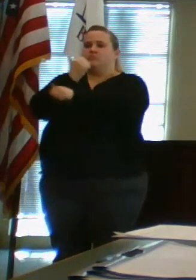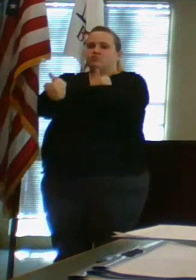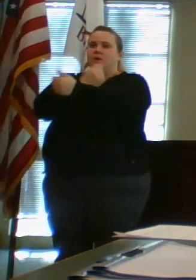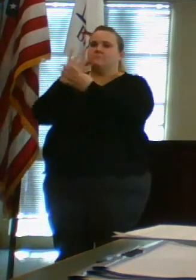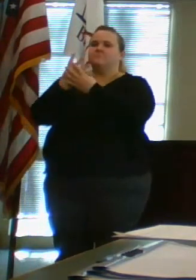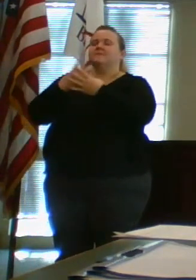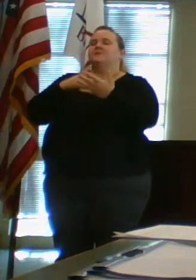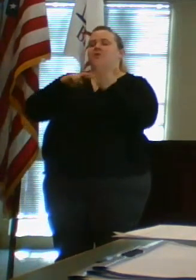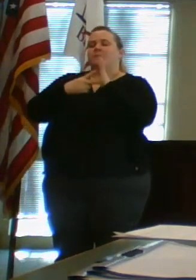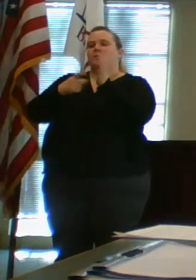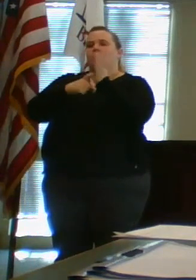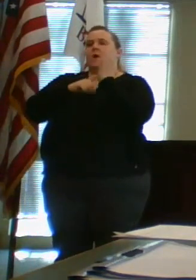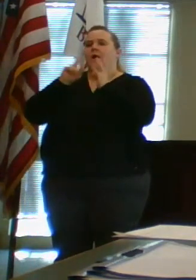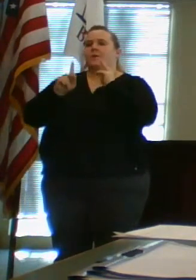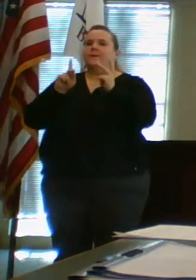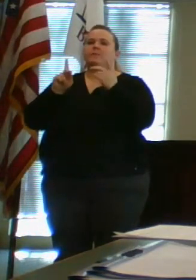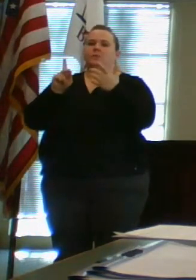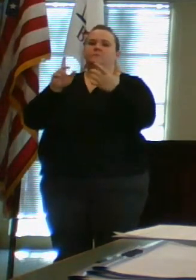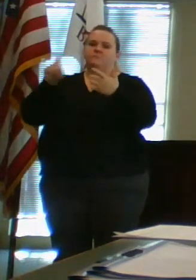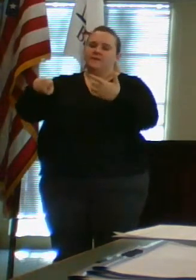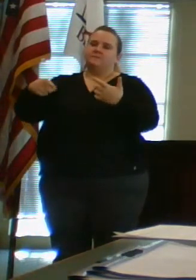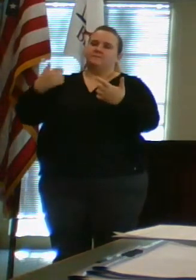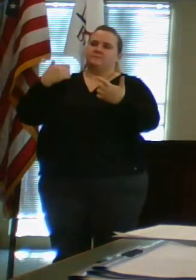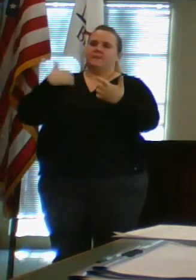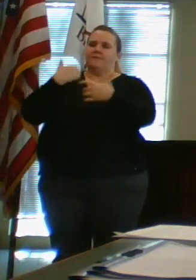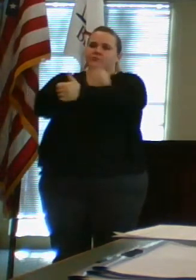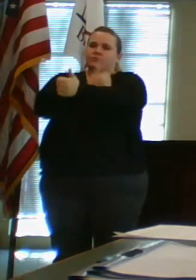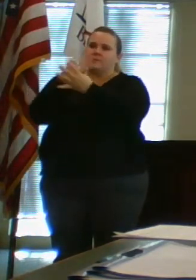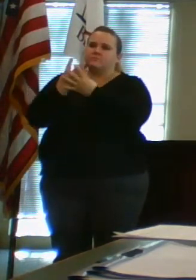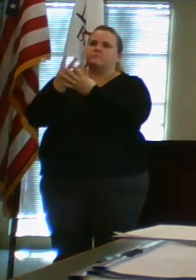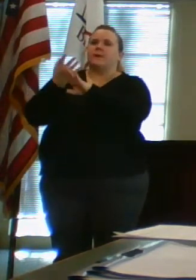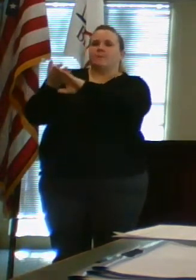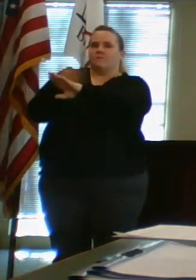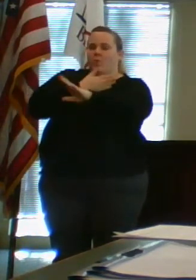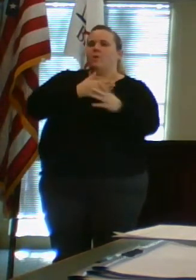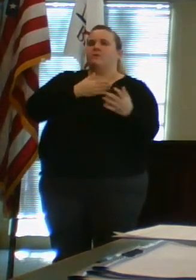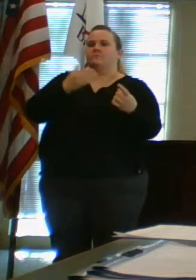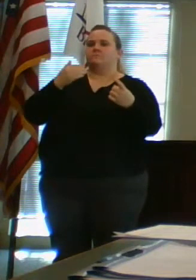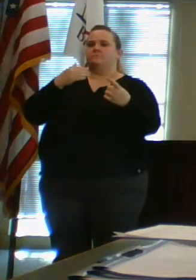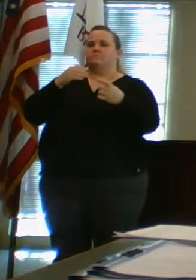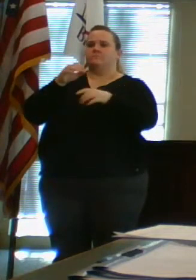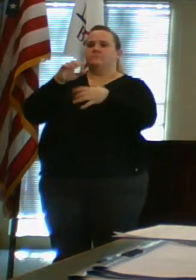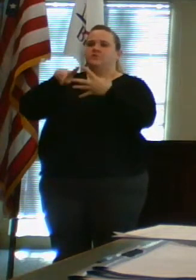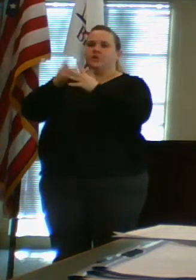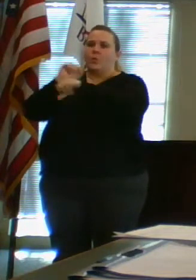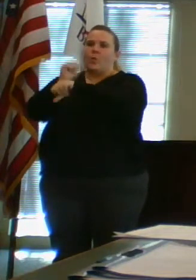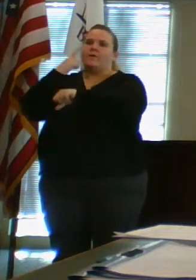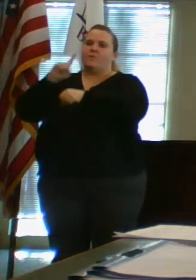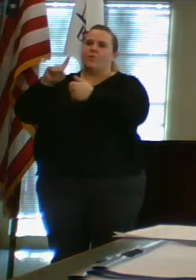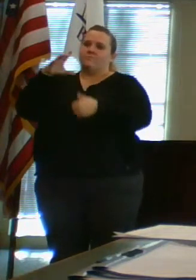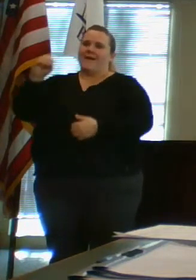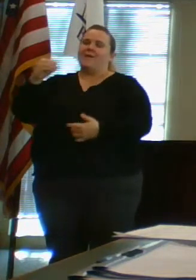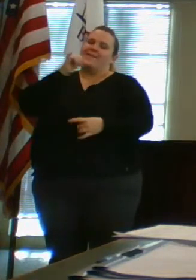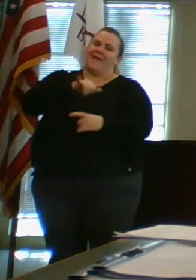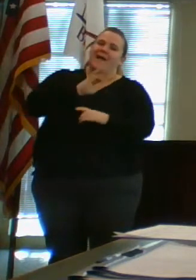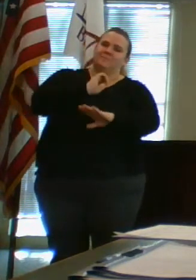to take a drug test before being employed with the county. This has been informally put in place. This is just a formal policy for that.